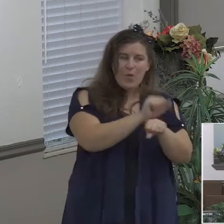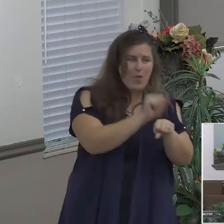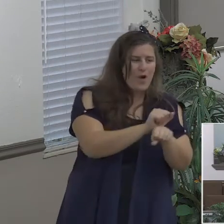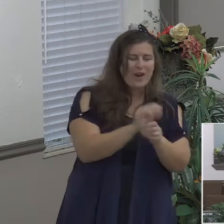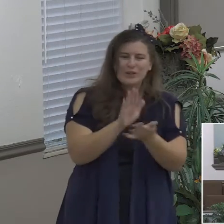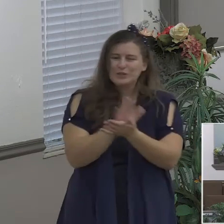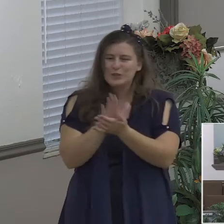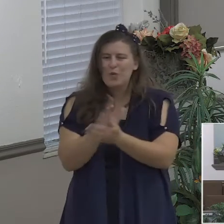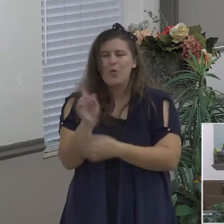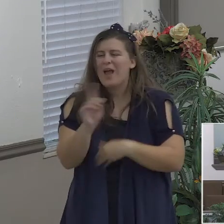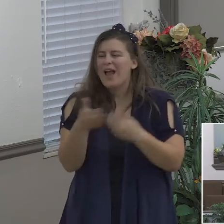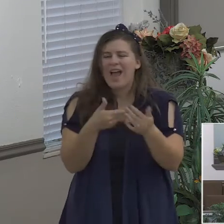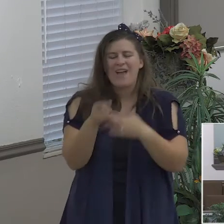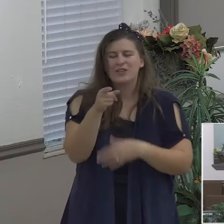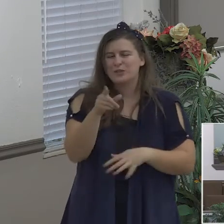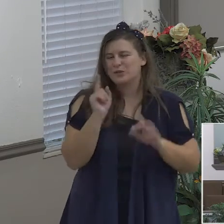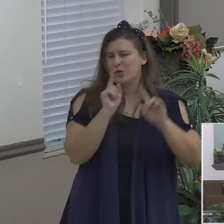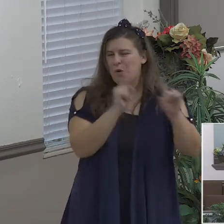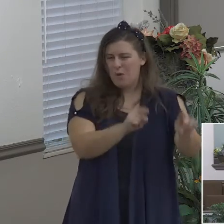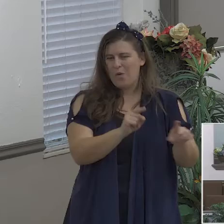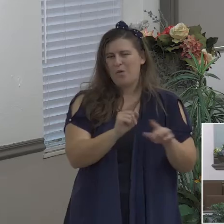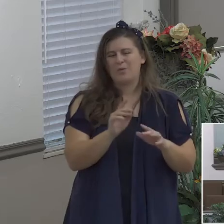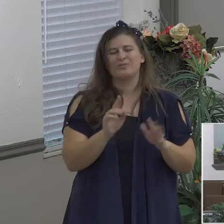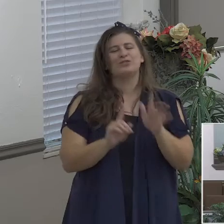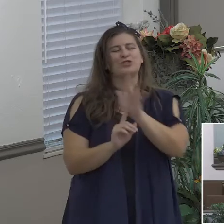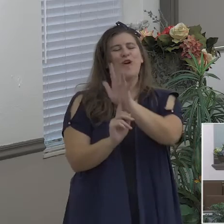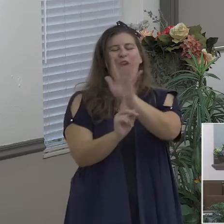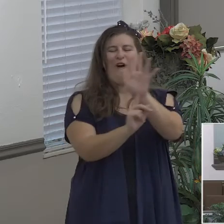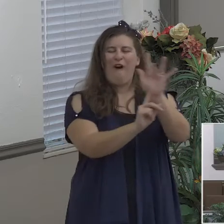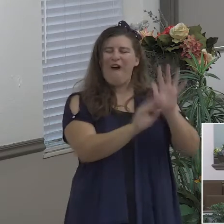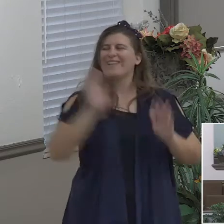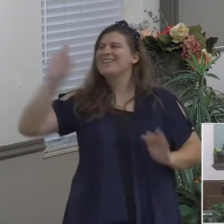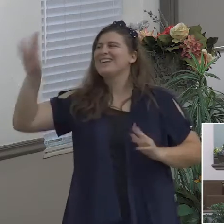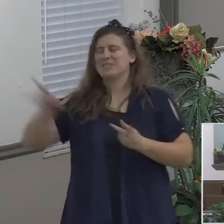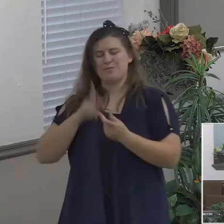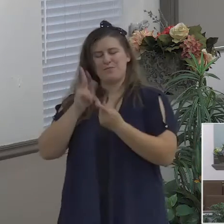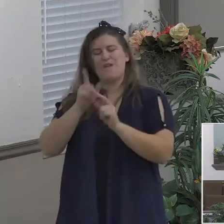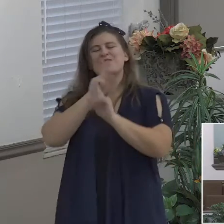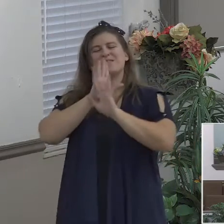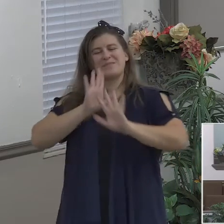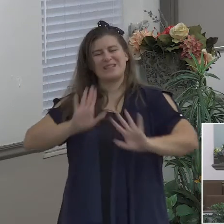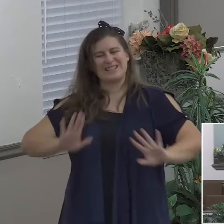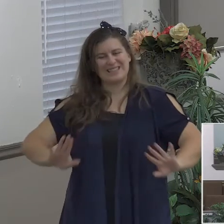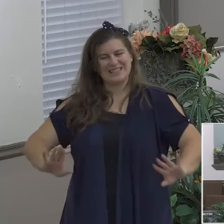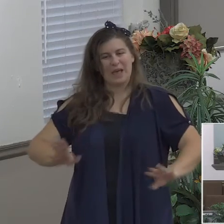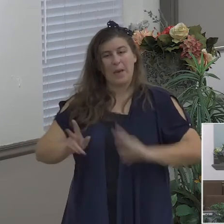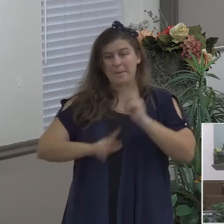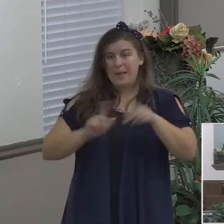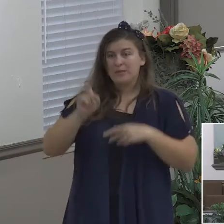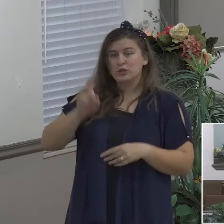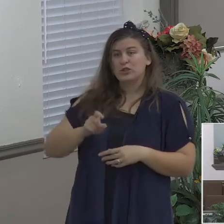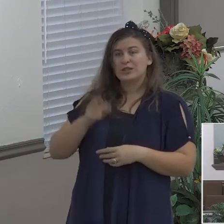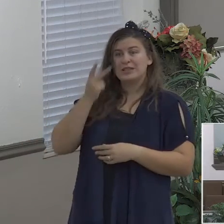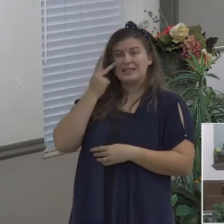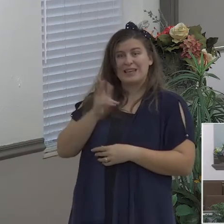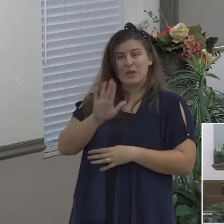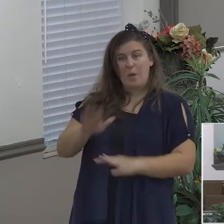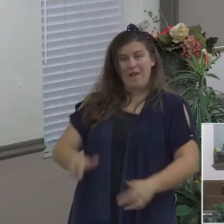and people ought to look and say man you don't look like you're bothered by anything